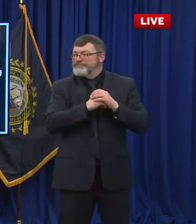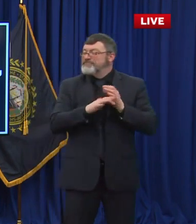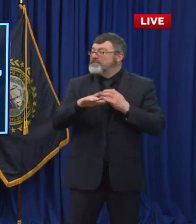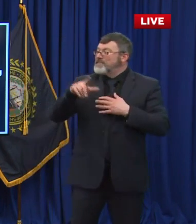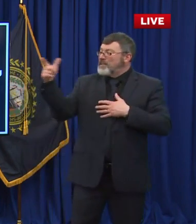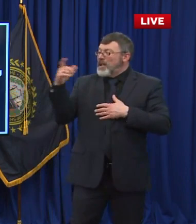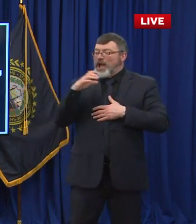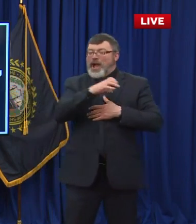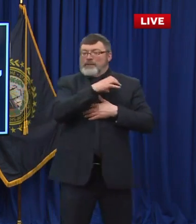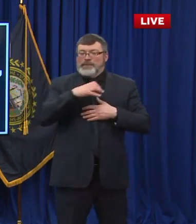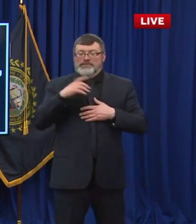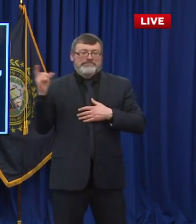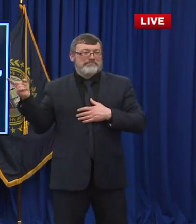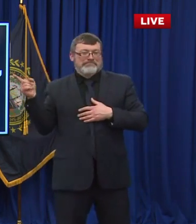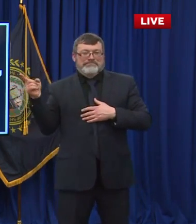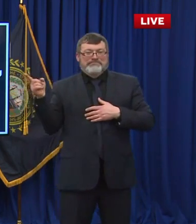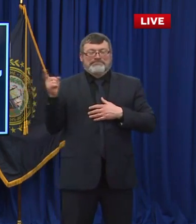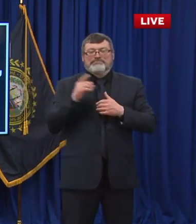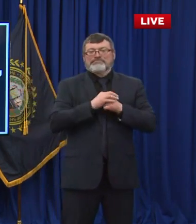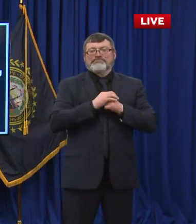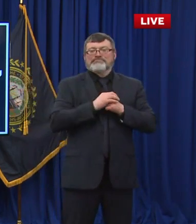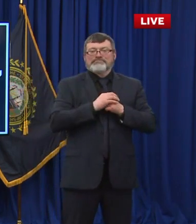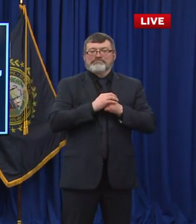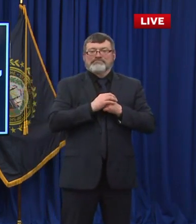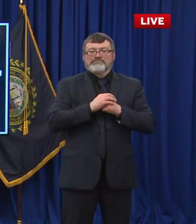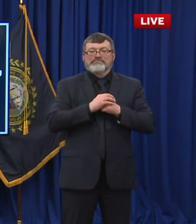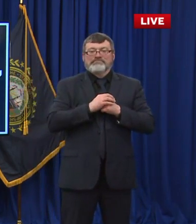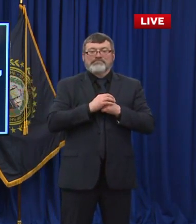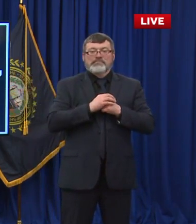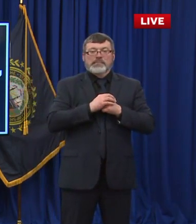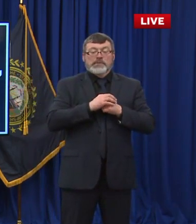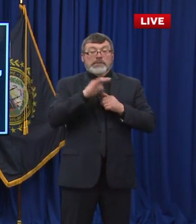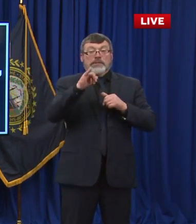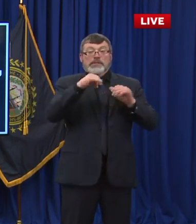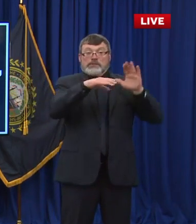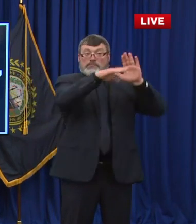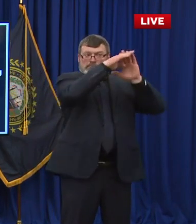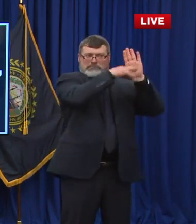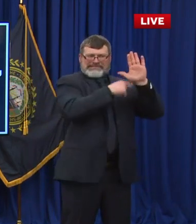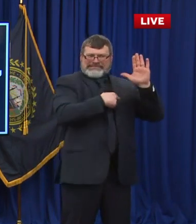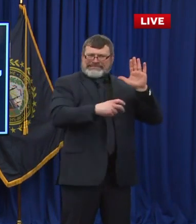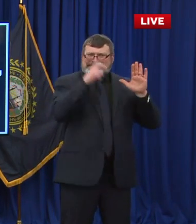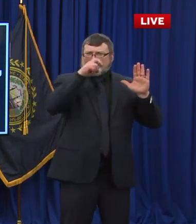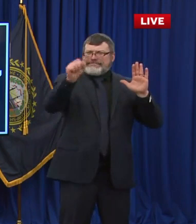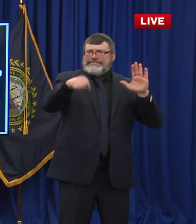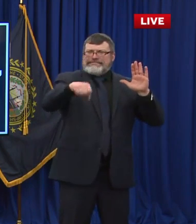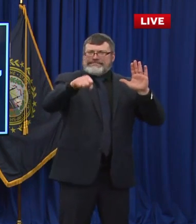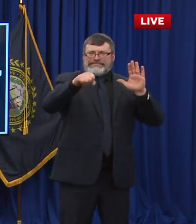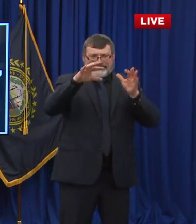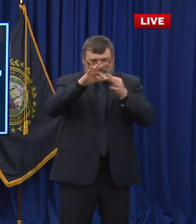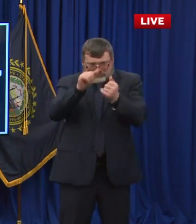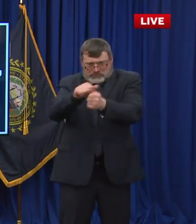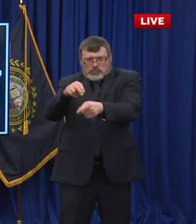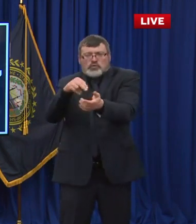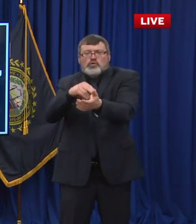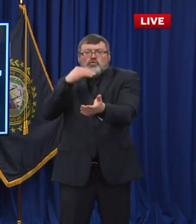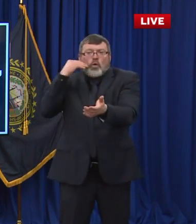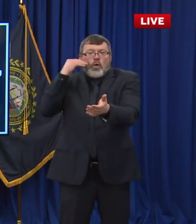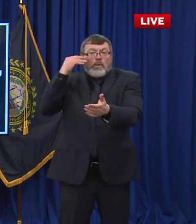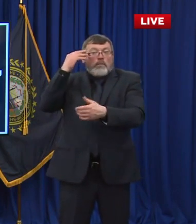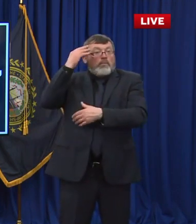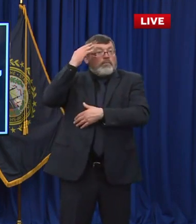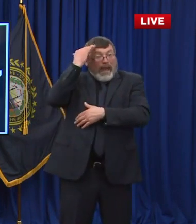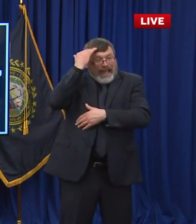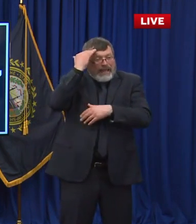Thank you. So a lot of the restrictions in long term care come from our federal partners, not necessarily from our state